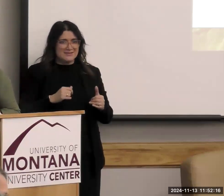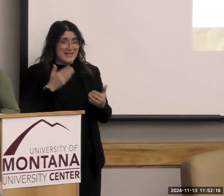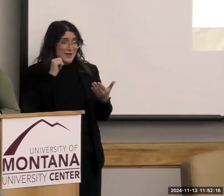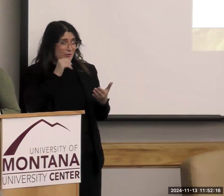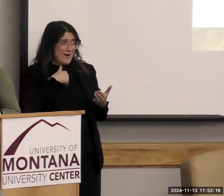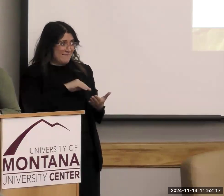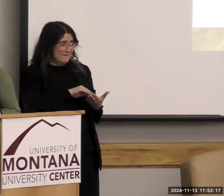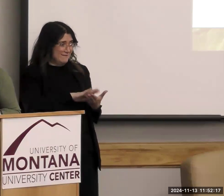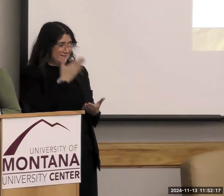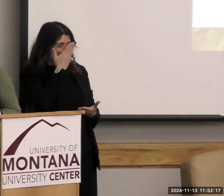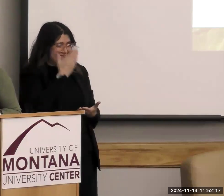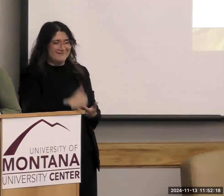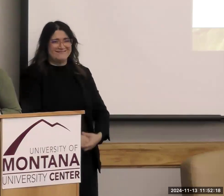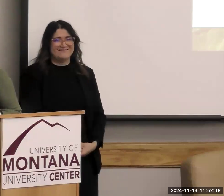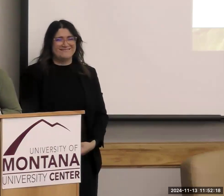in front of me.